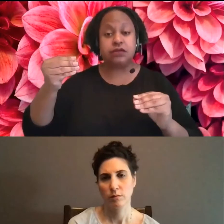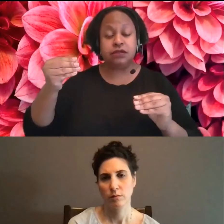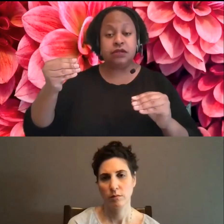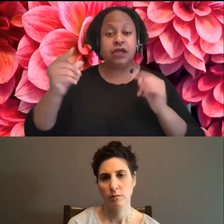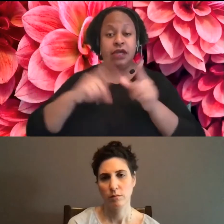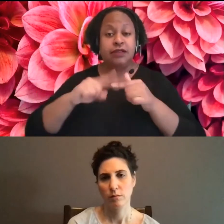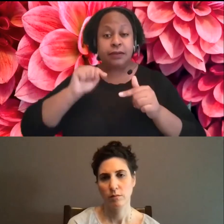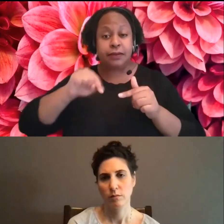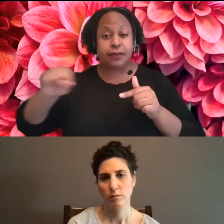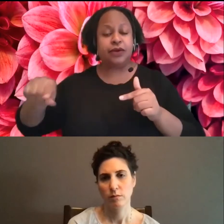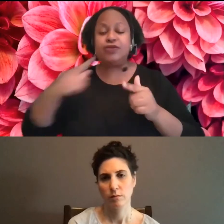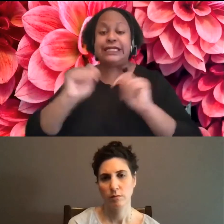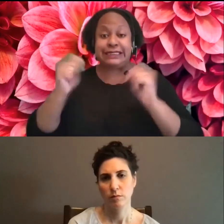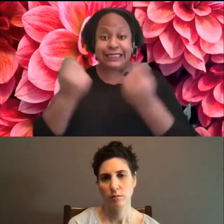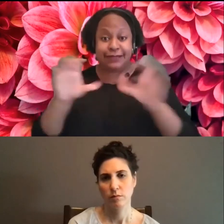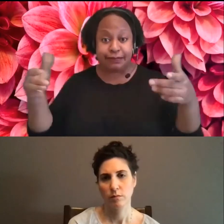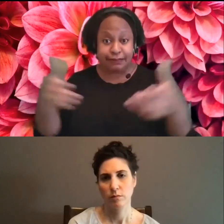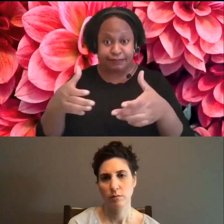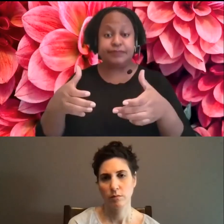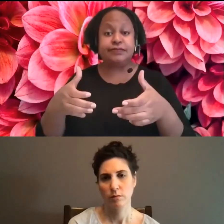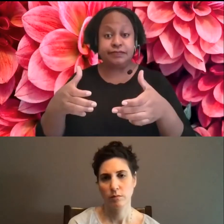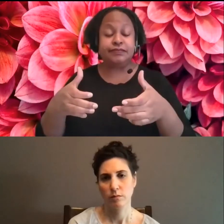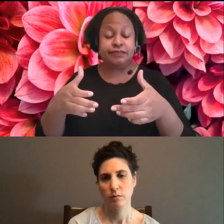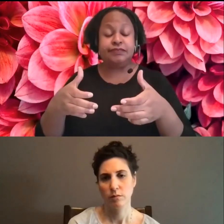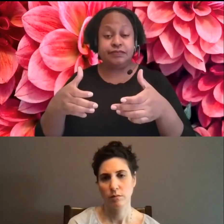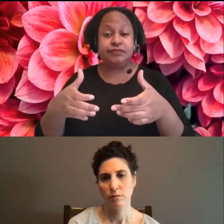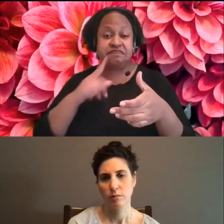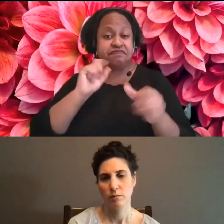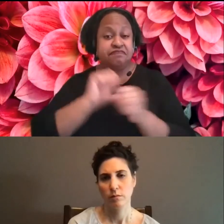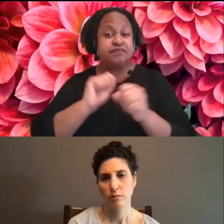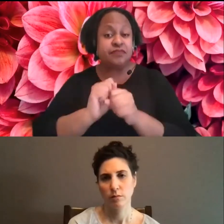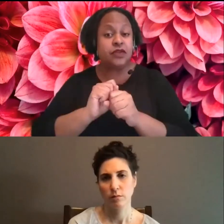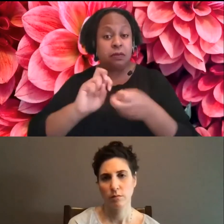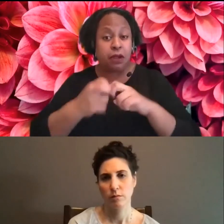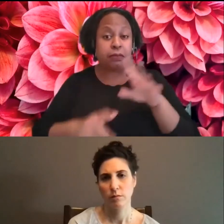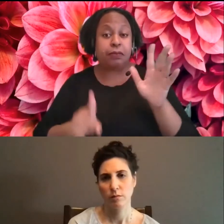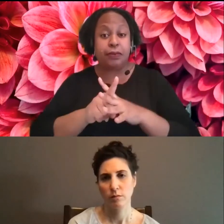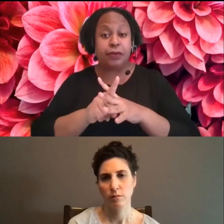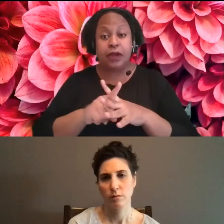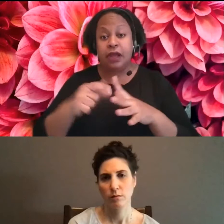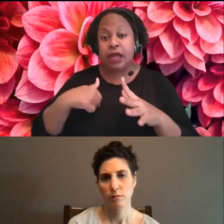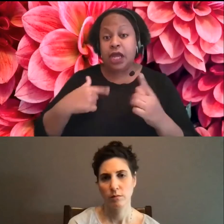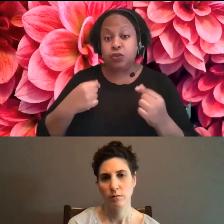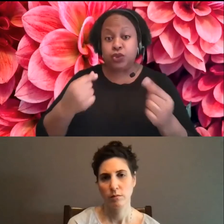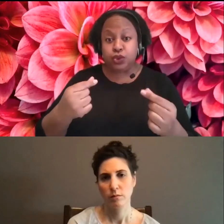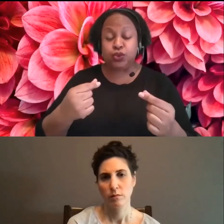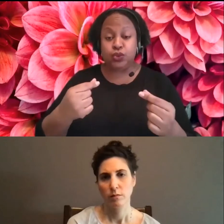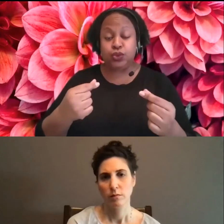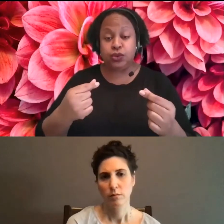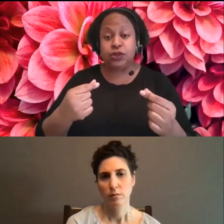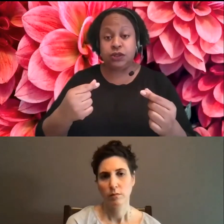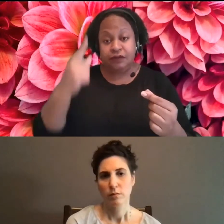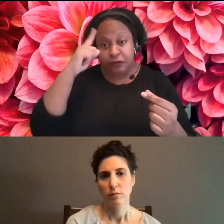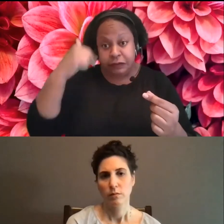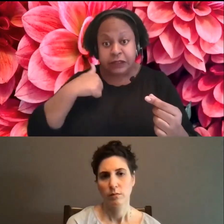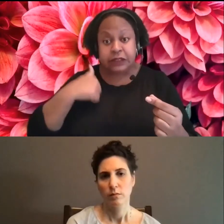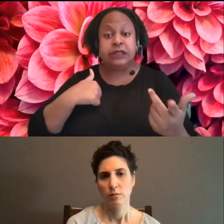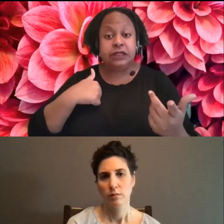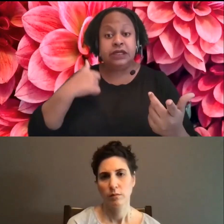um, it was a team effort, but it's definitely been an issue. I find how I navigate this is because, um,